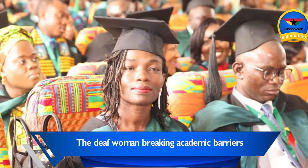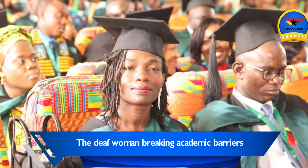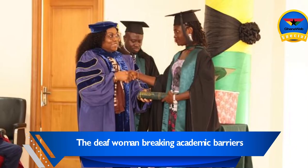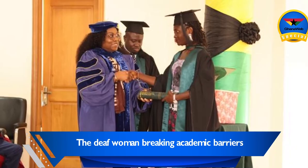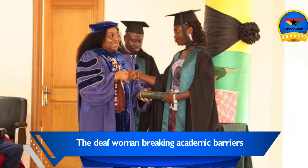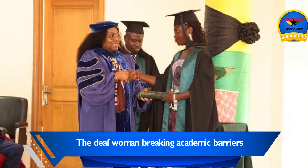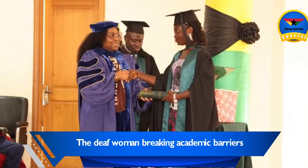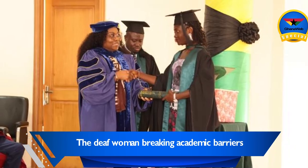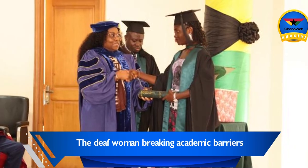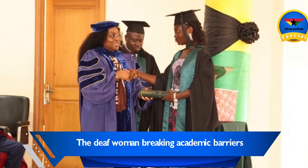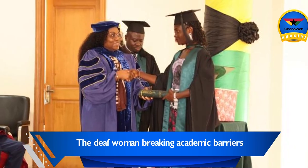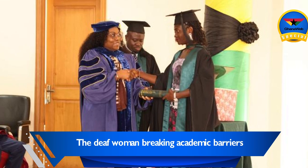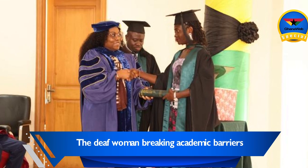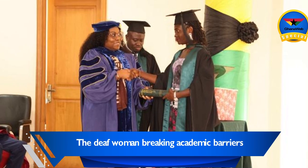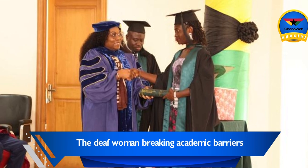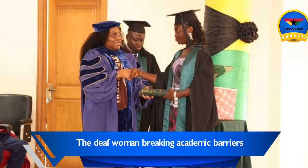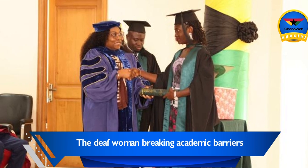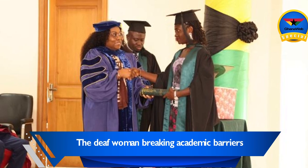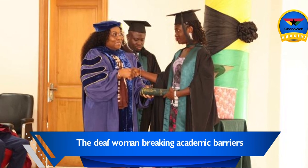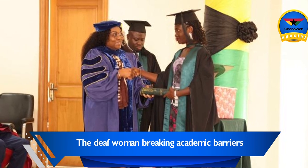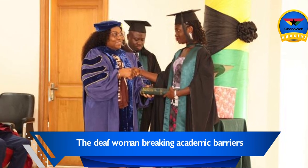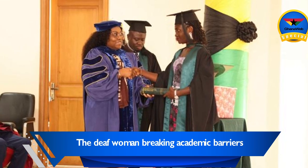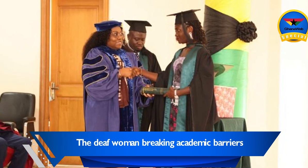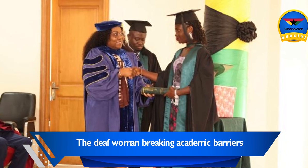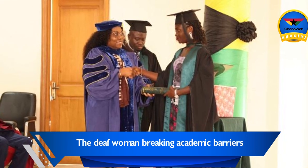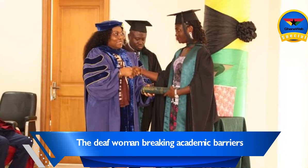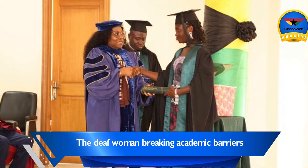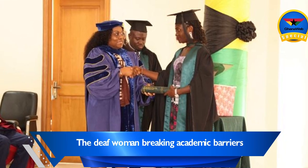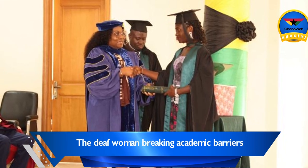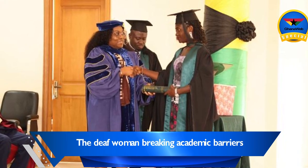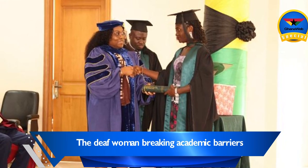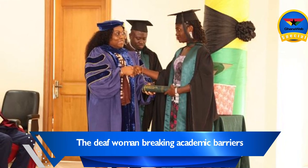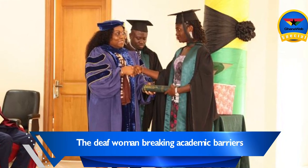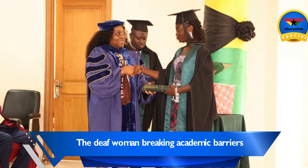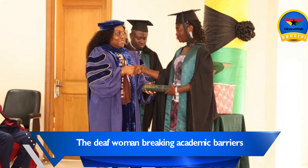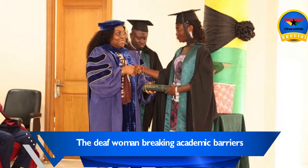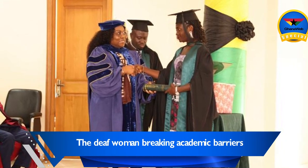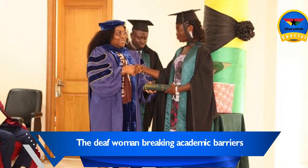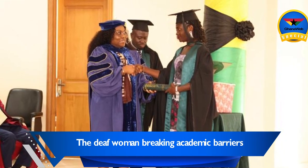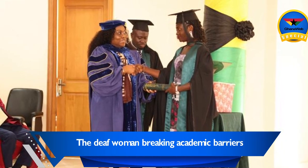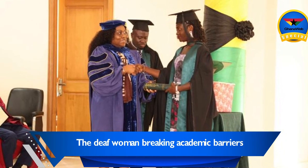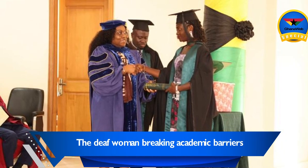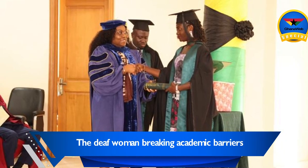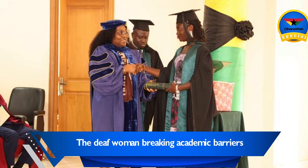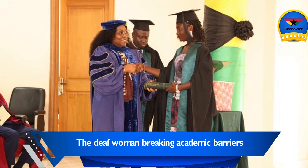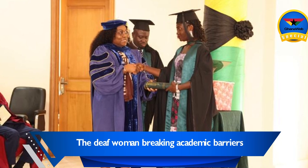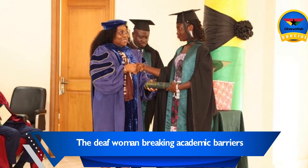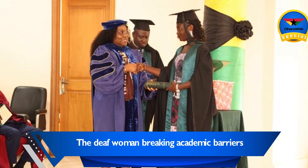Washington, D.C., for the education of the hearing impaired, and is pursuing a master in linguistics